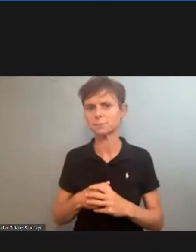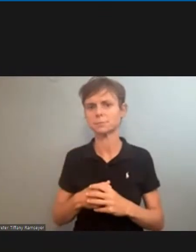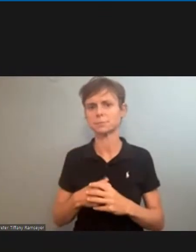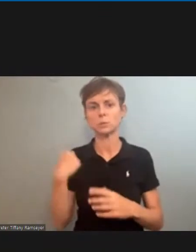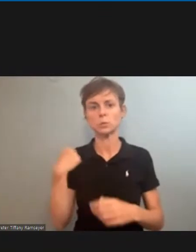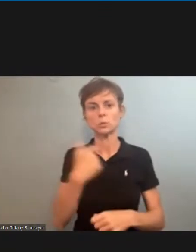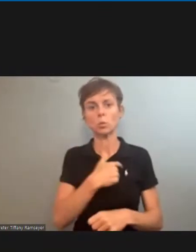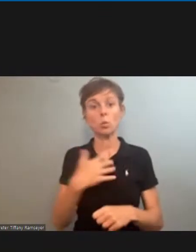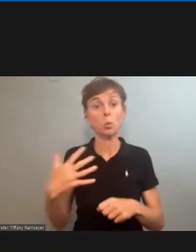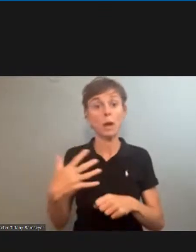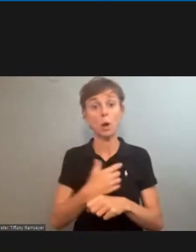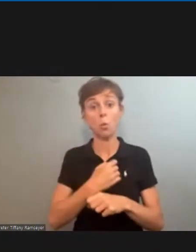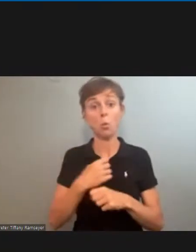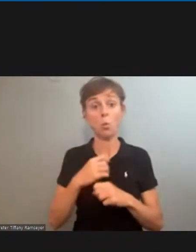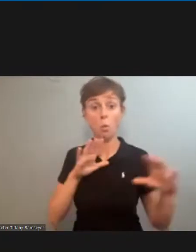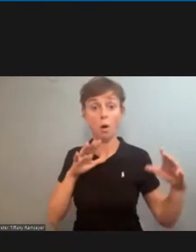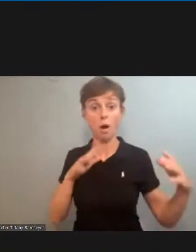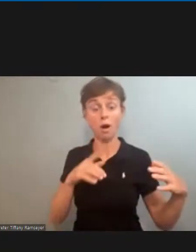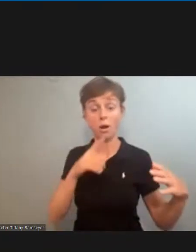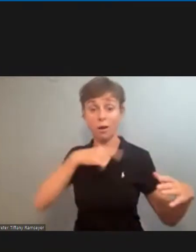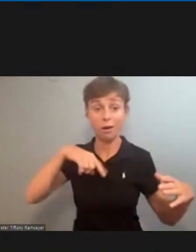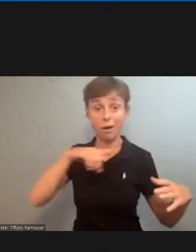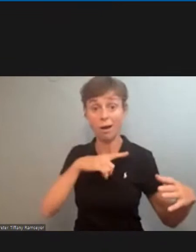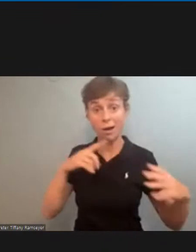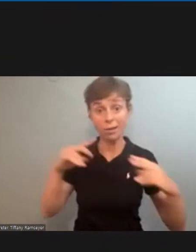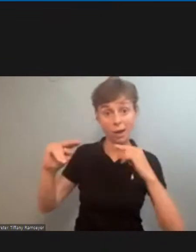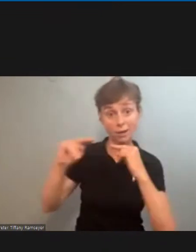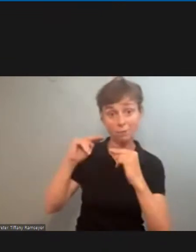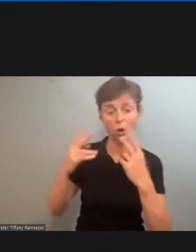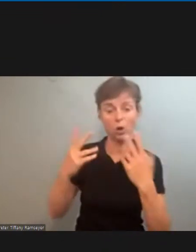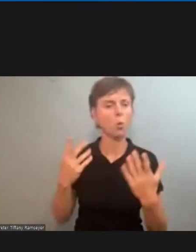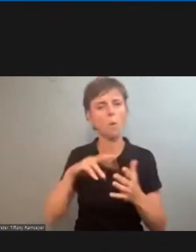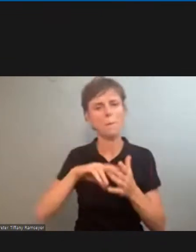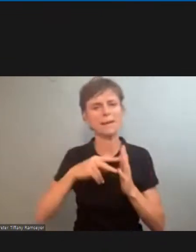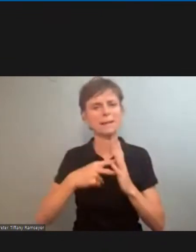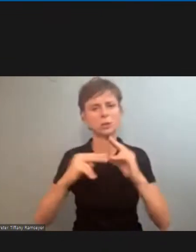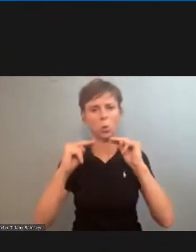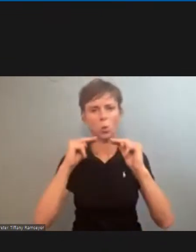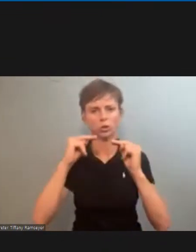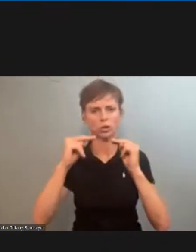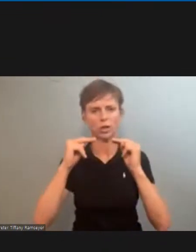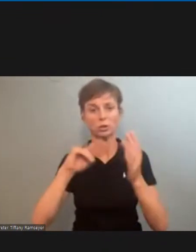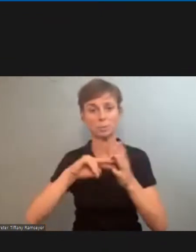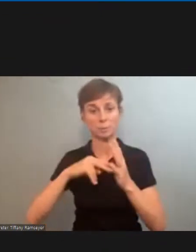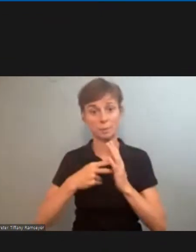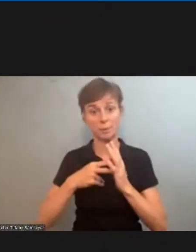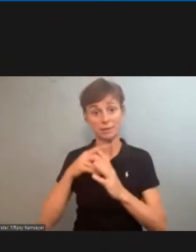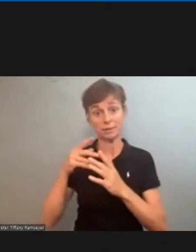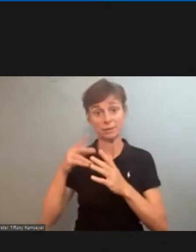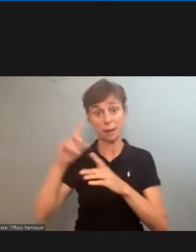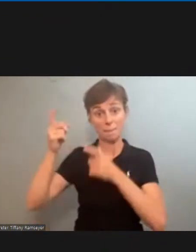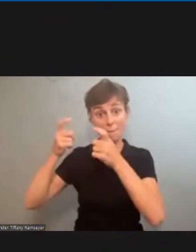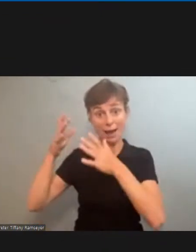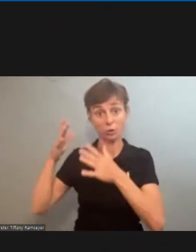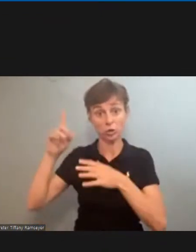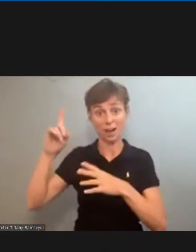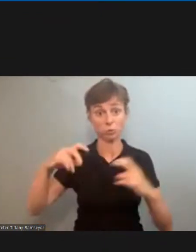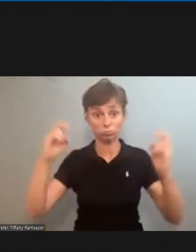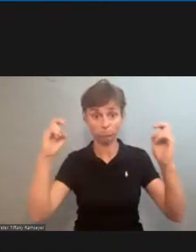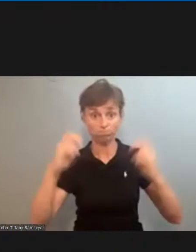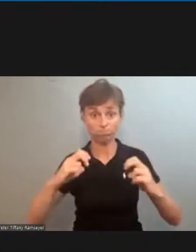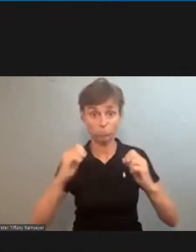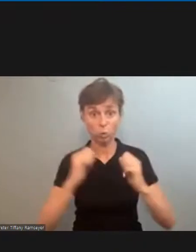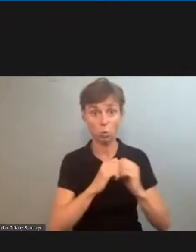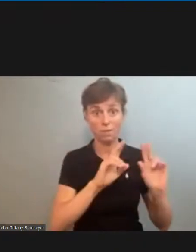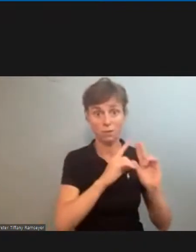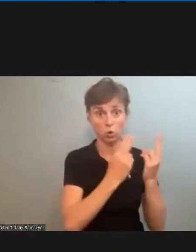bargaining collective bargaining is simply negotiations where under the law management has to sit down with the union the union of management and